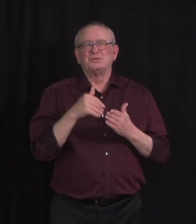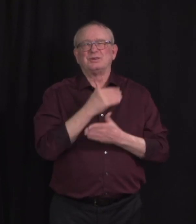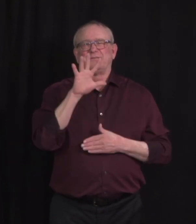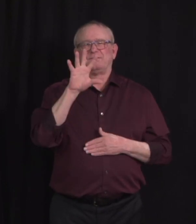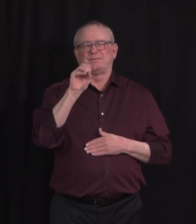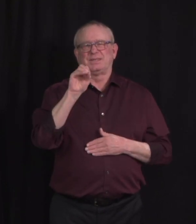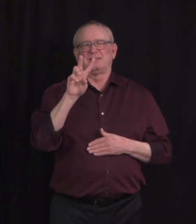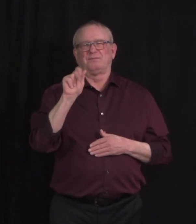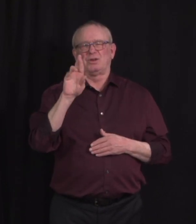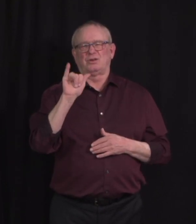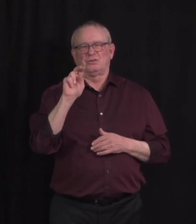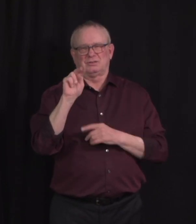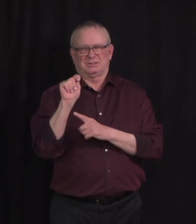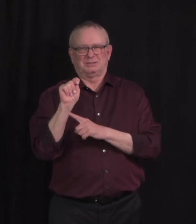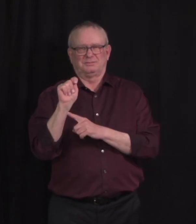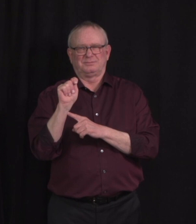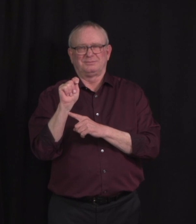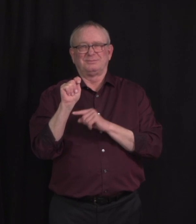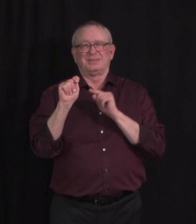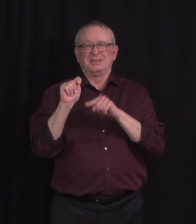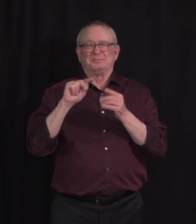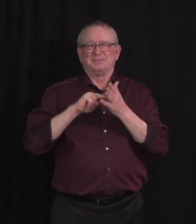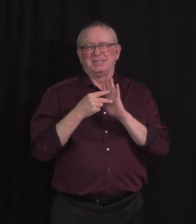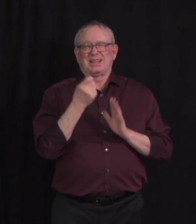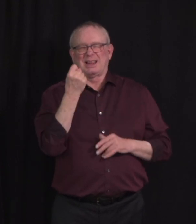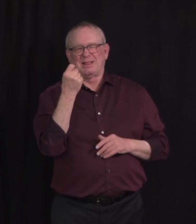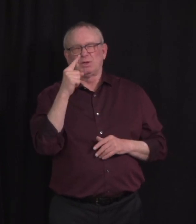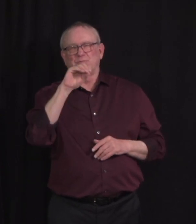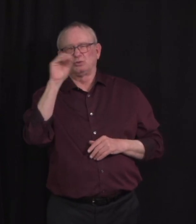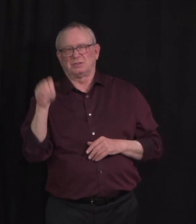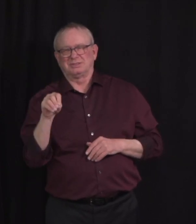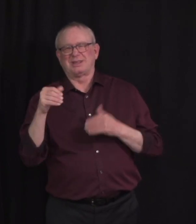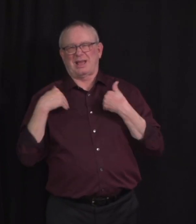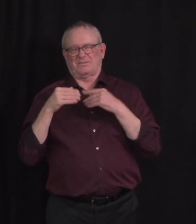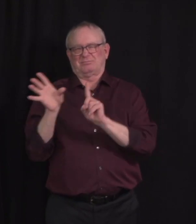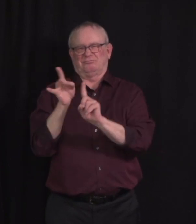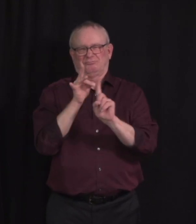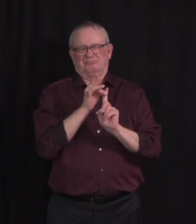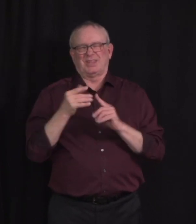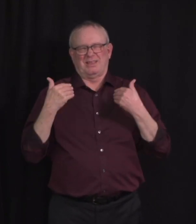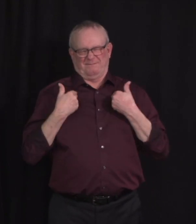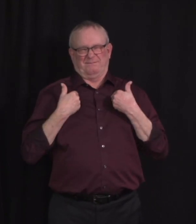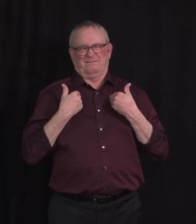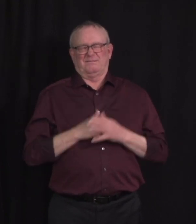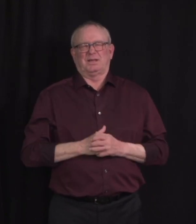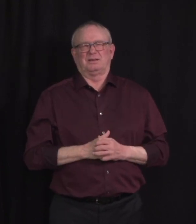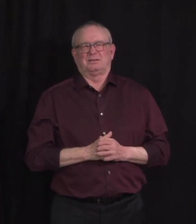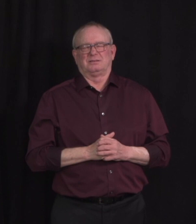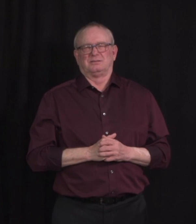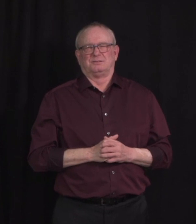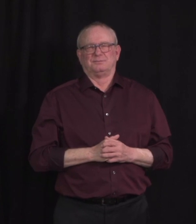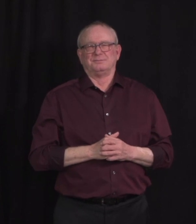of concern. About 11% of our active cases are currently variants of concern. Looking to